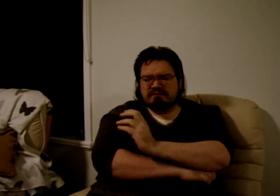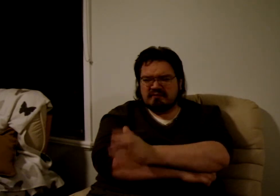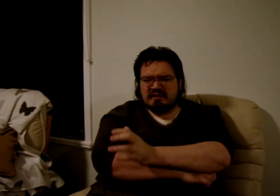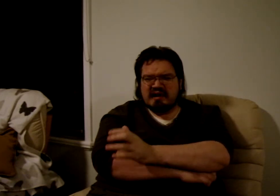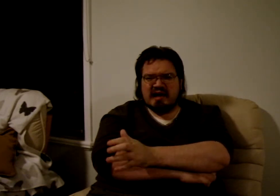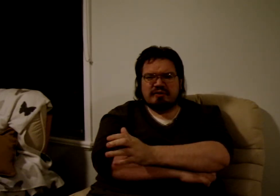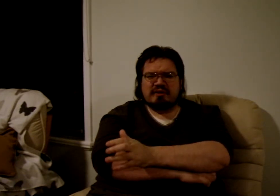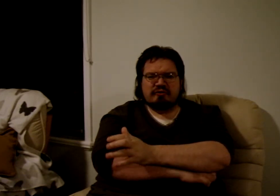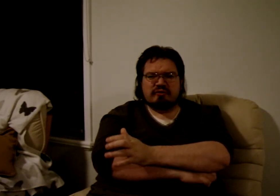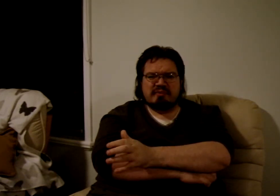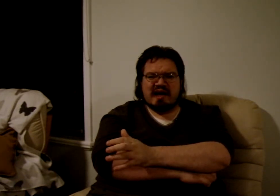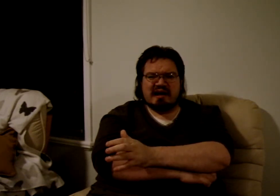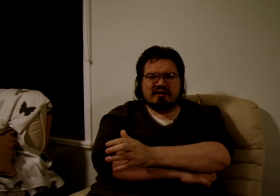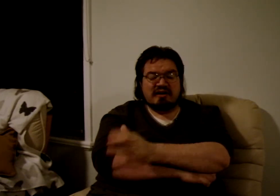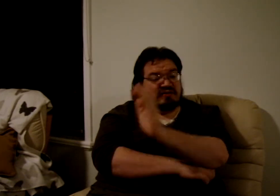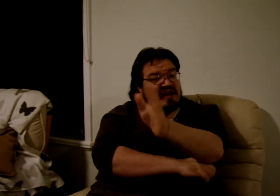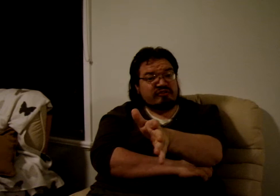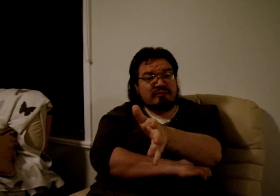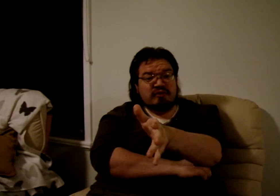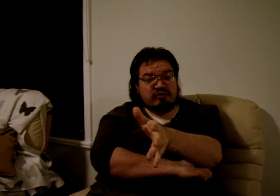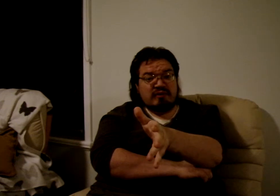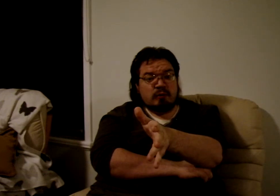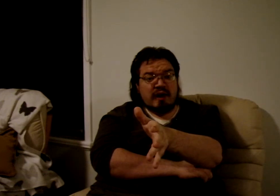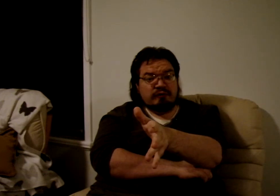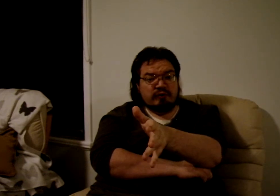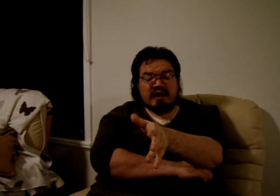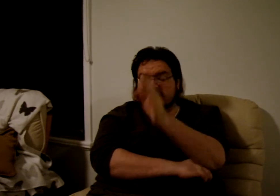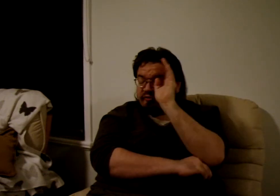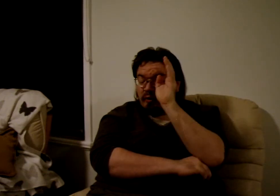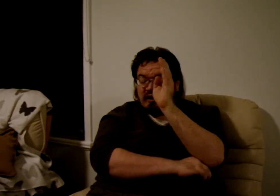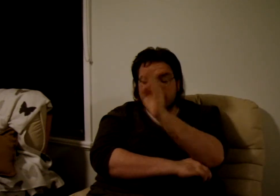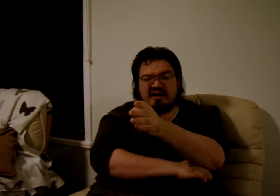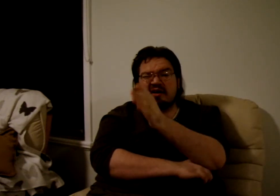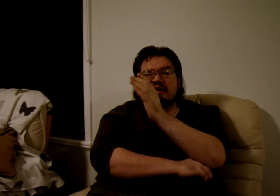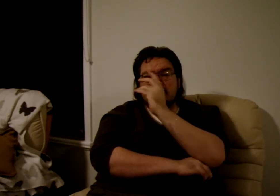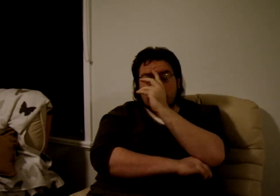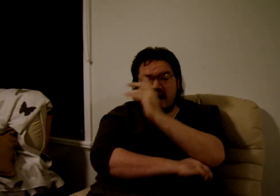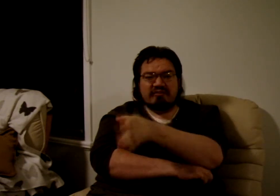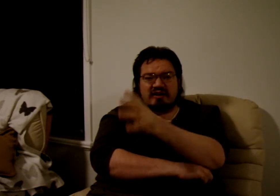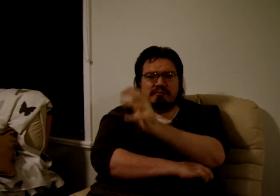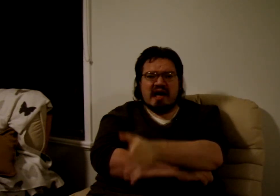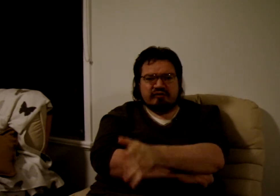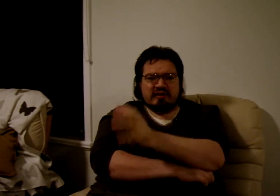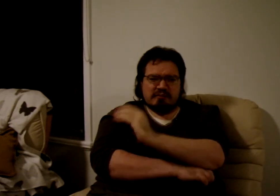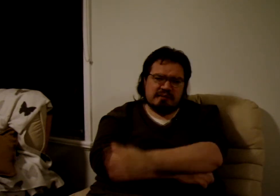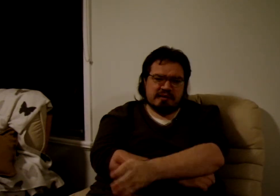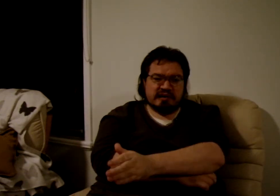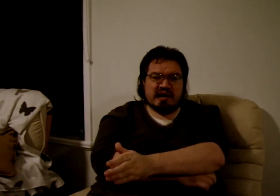how things are bad. And that's something you seem to be quite good at. That's why I think you have the capacity to make better games.